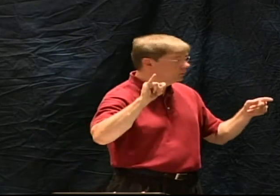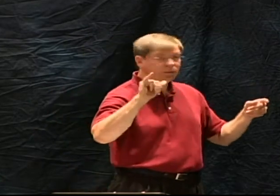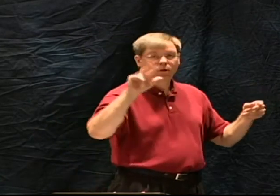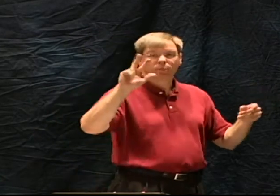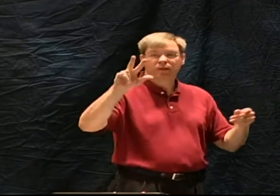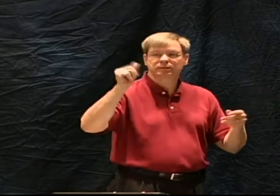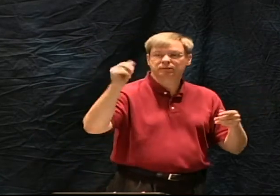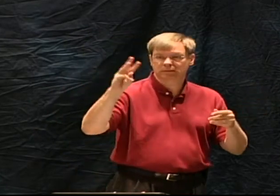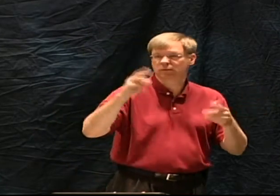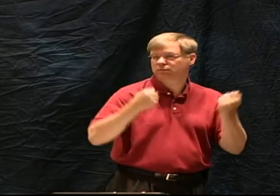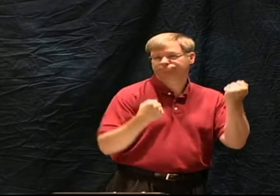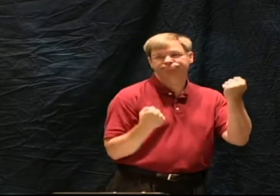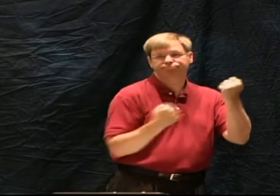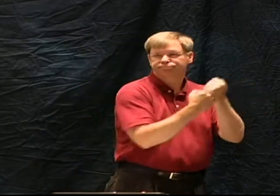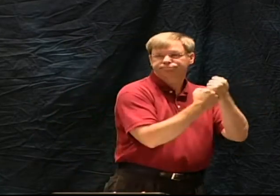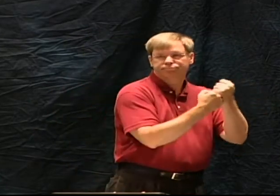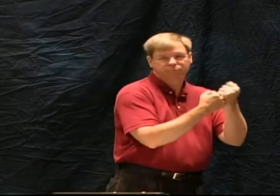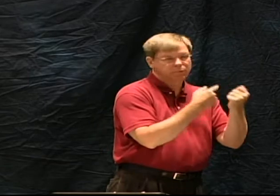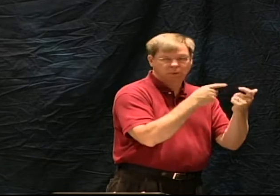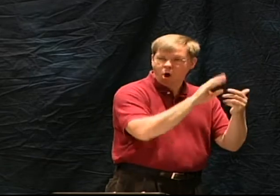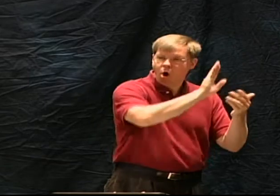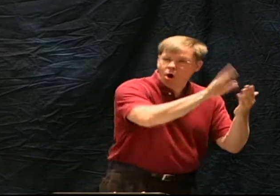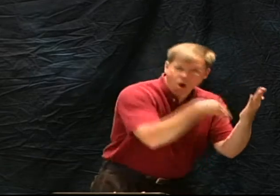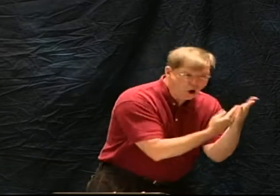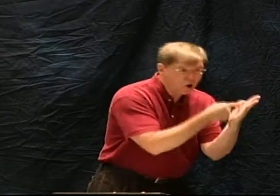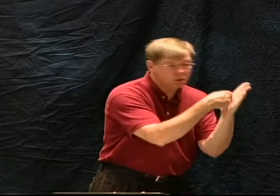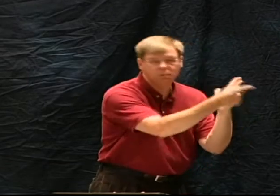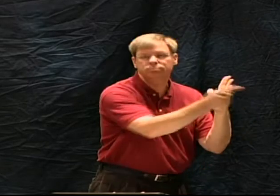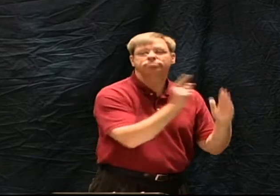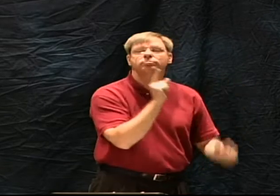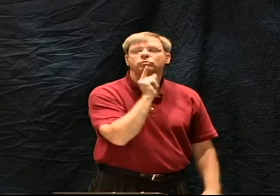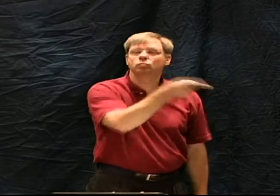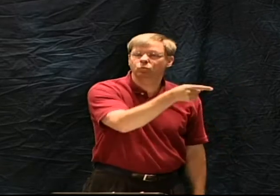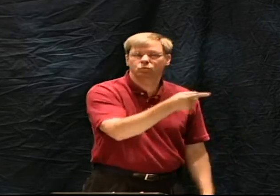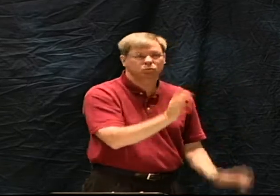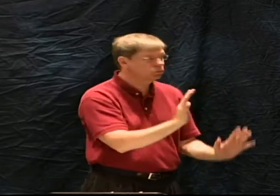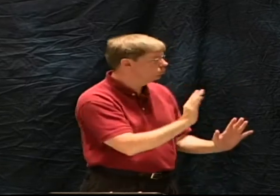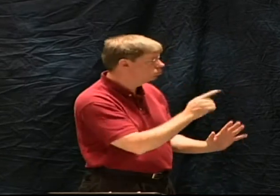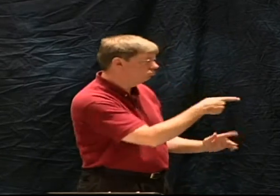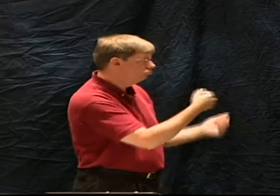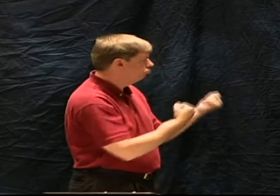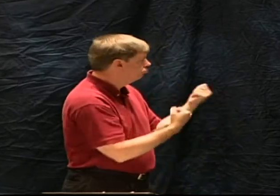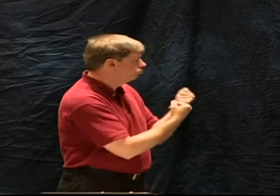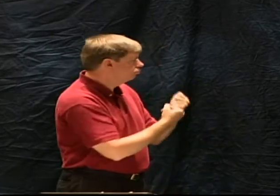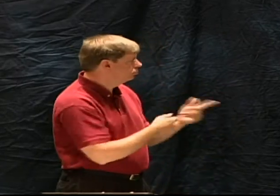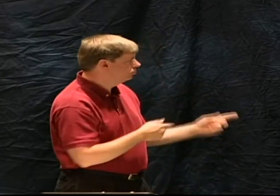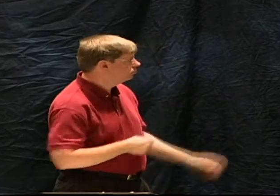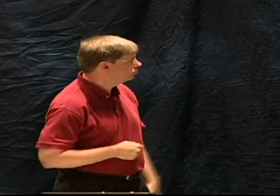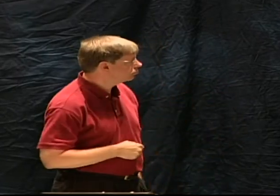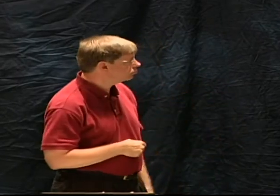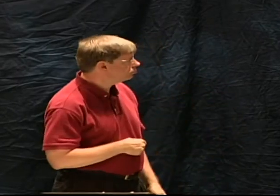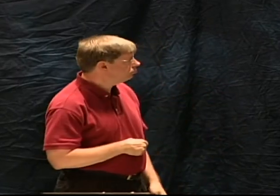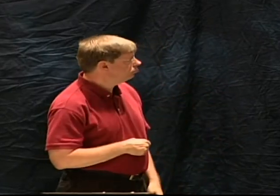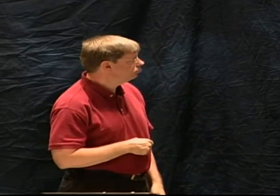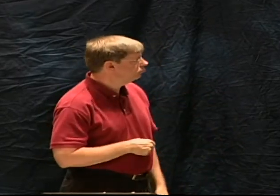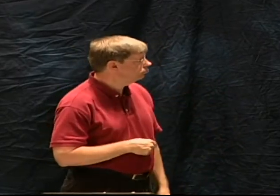2 Timothy 3.16 supports this belief saying all Scripture is given by inspiration of God.